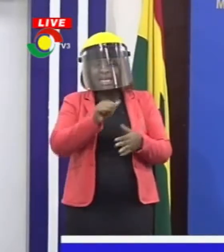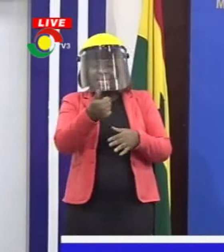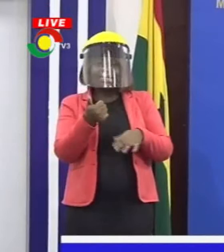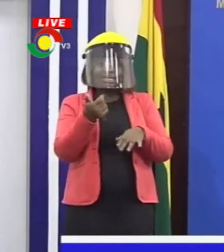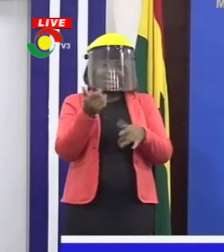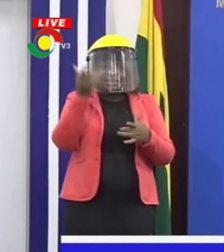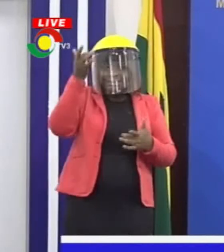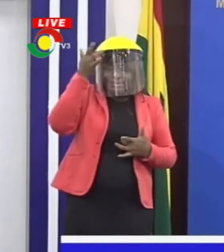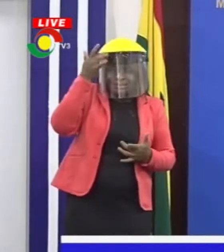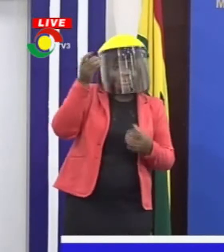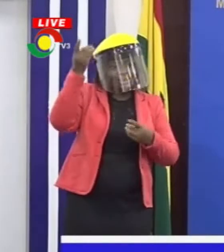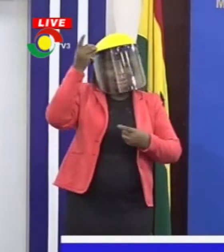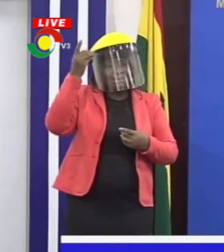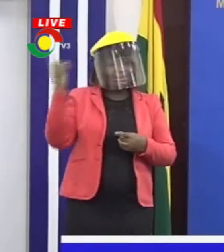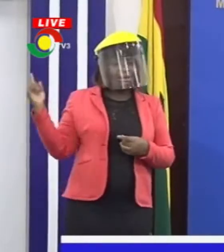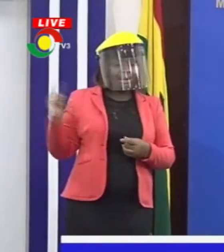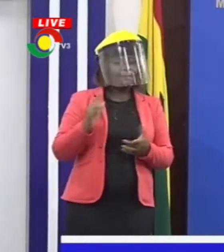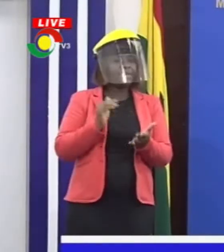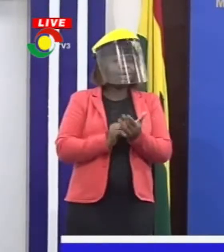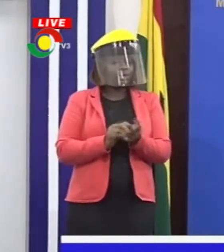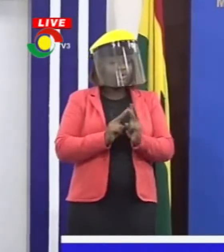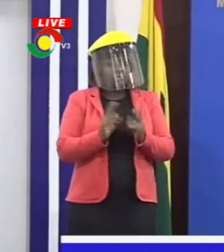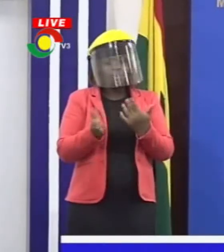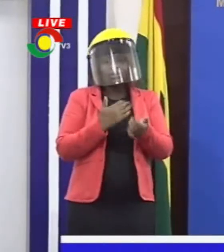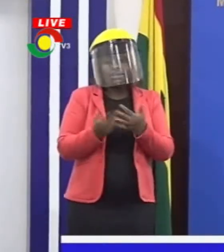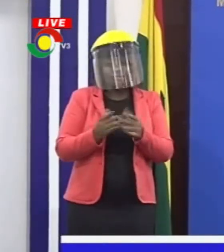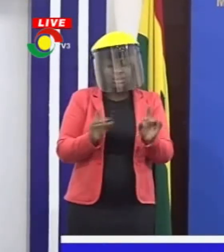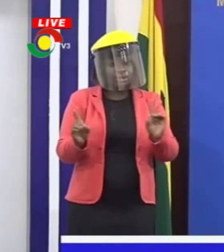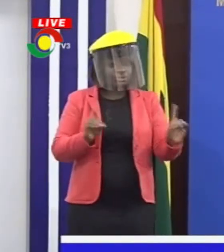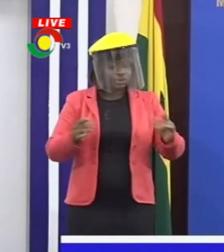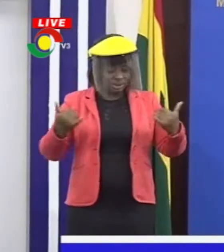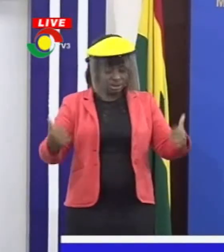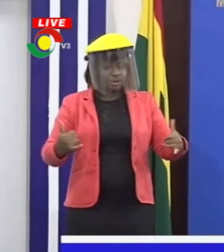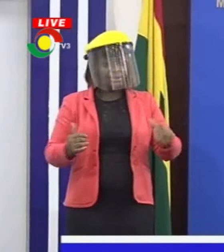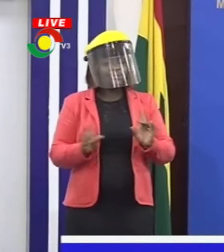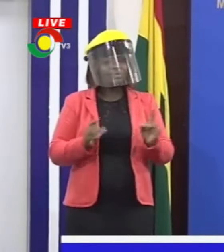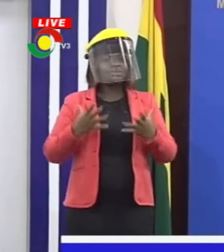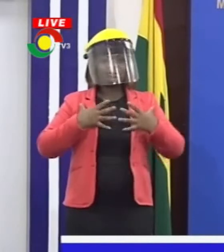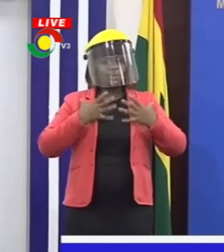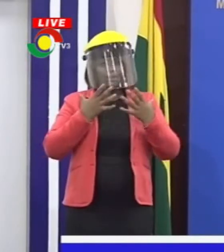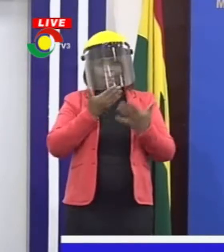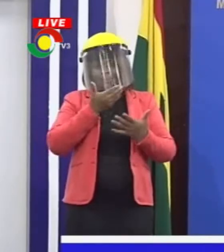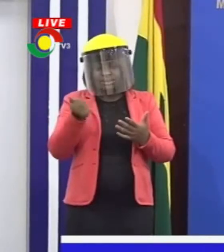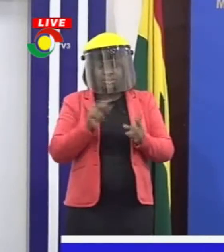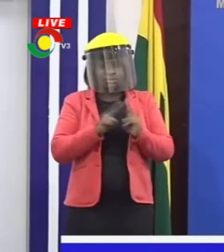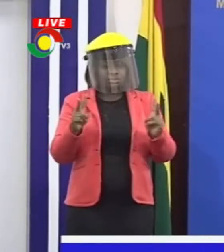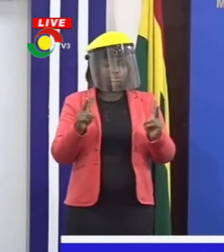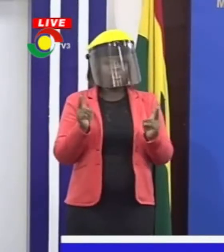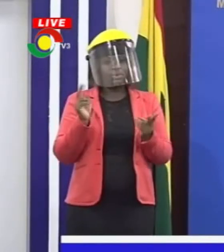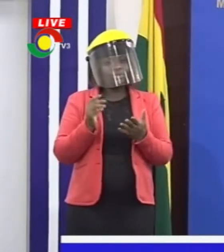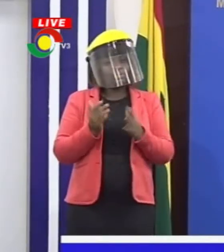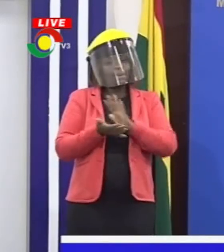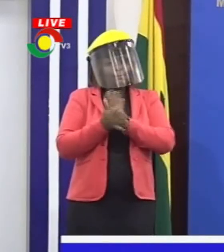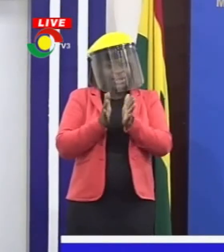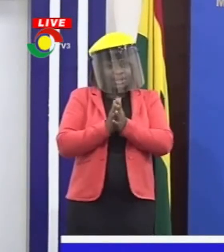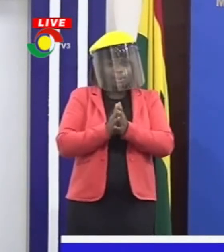everything that is being done is being done properly in a more sustainable way. So nobody has abandoned the Kolebu one. It will